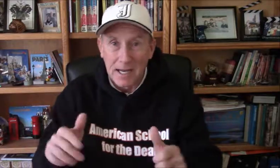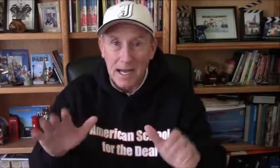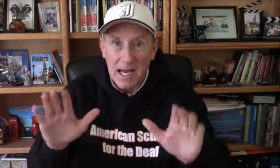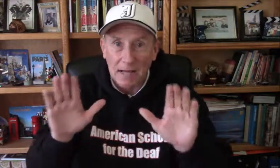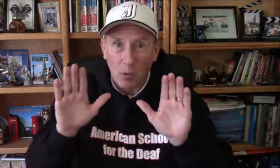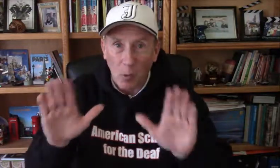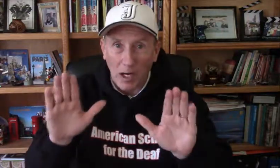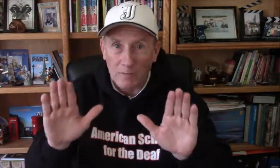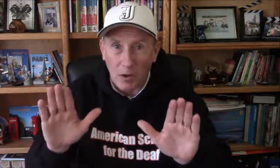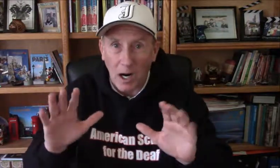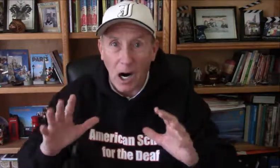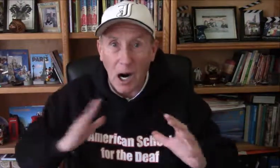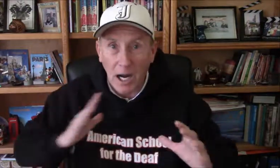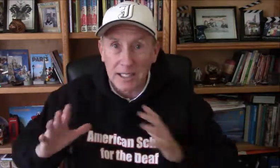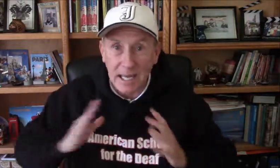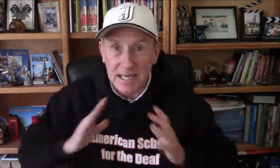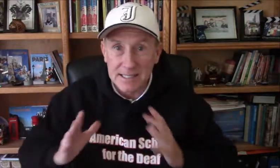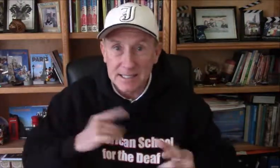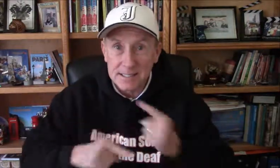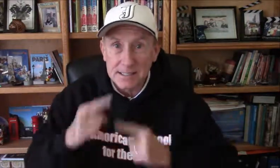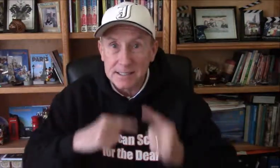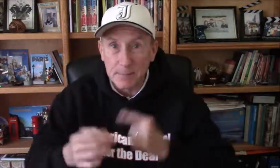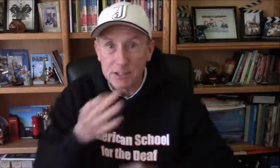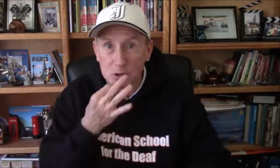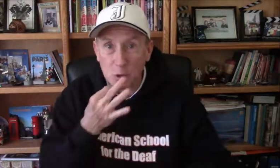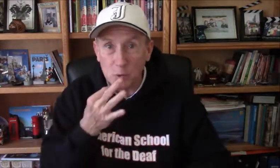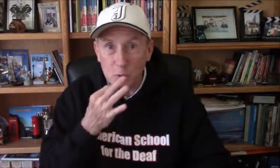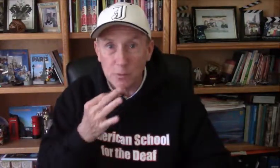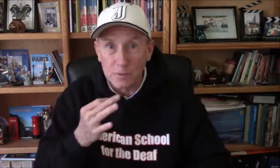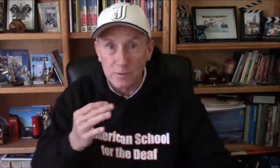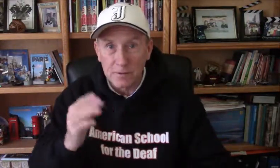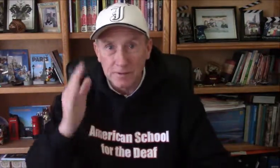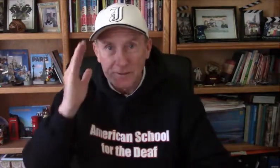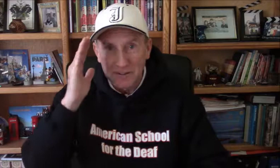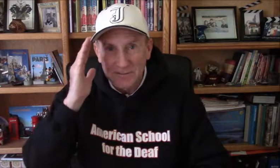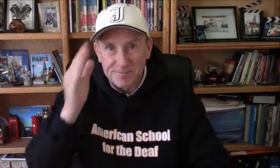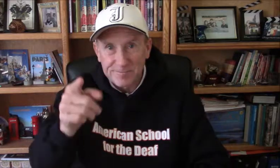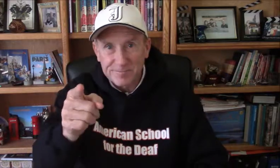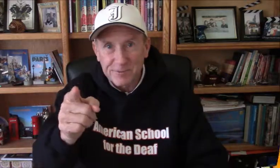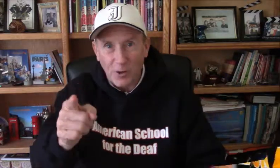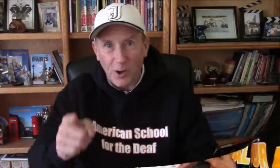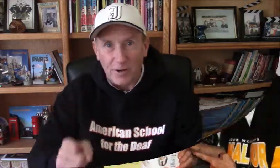Have a wonderful holiday. Coming soon. So long.